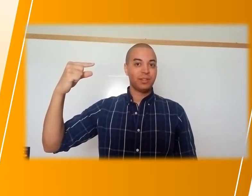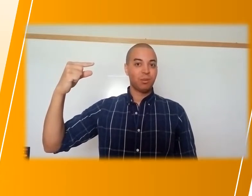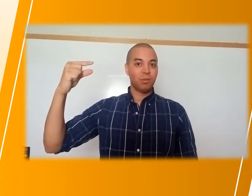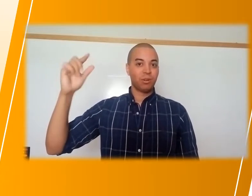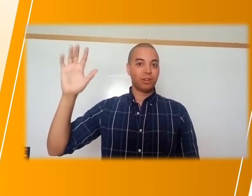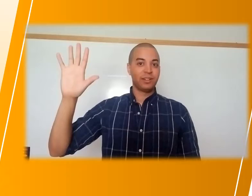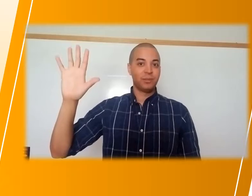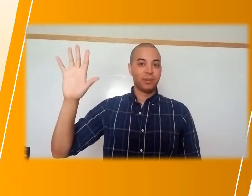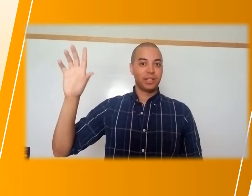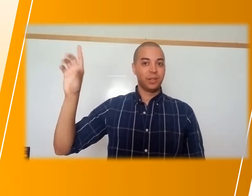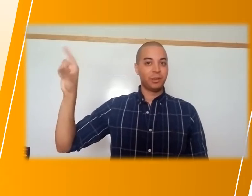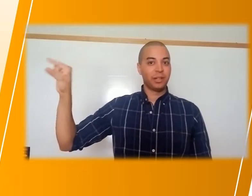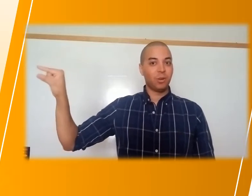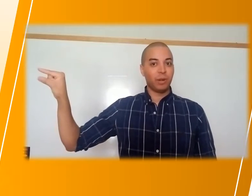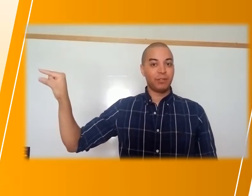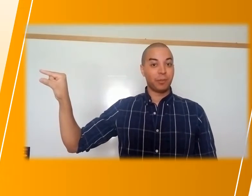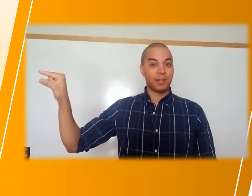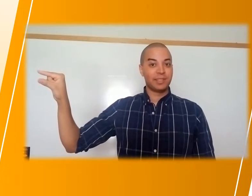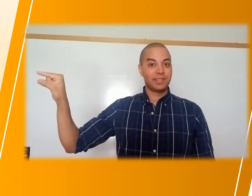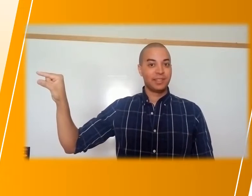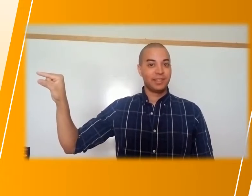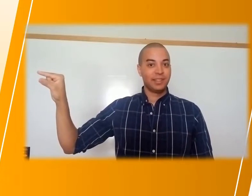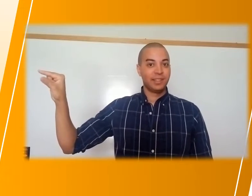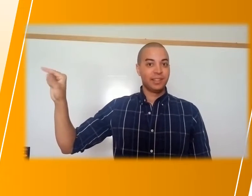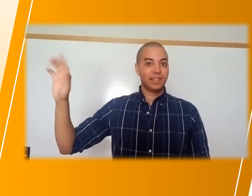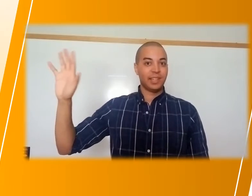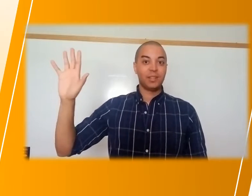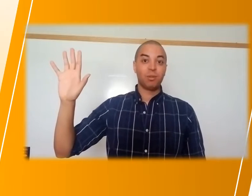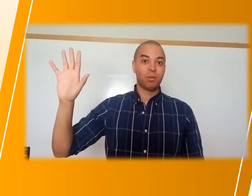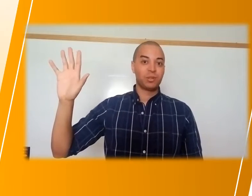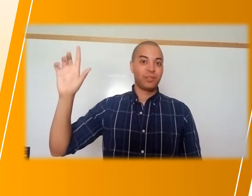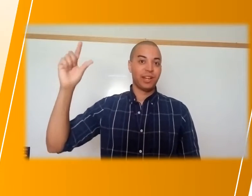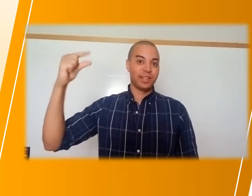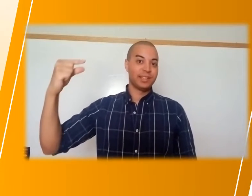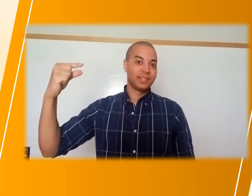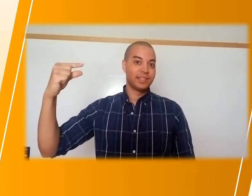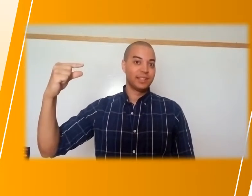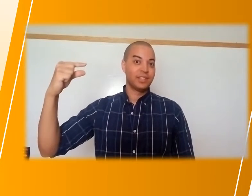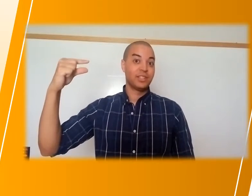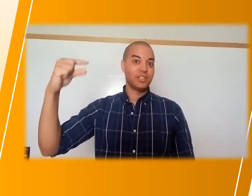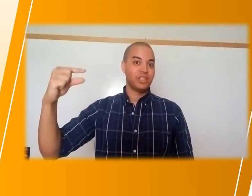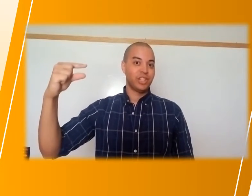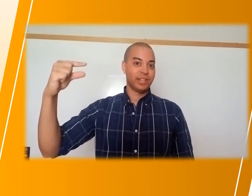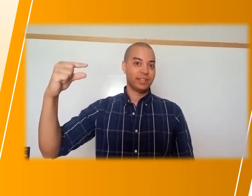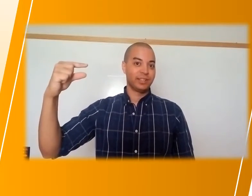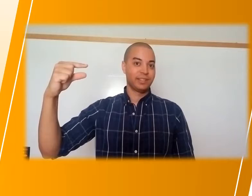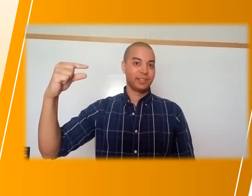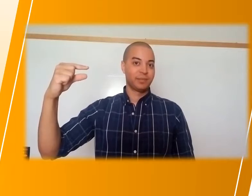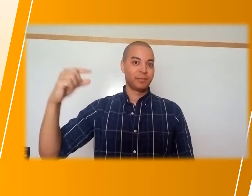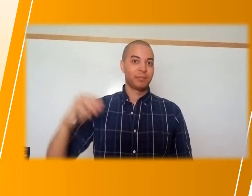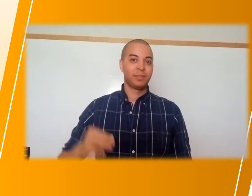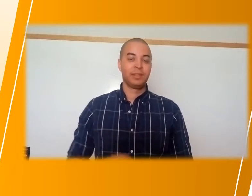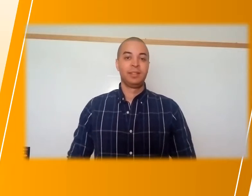pointed, or we can do it away from us. Either or is fine. G.